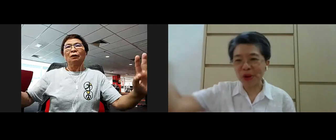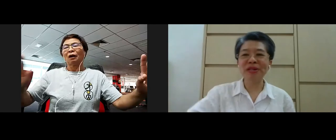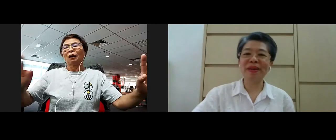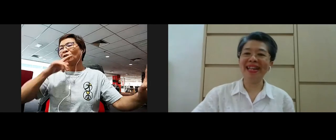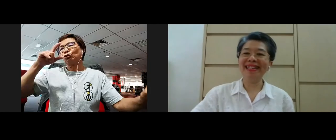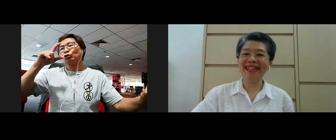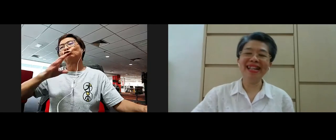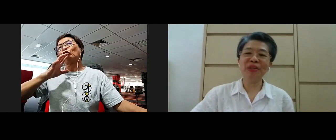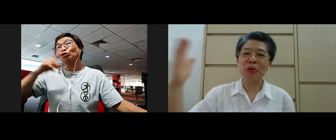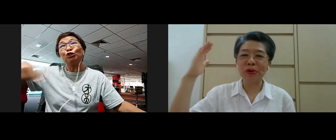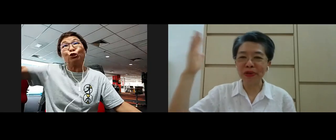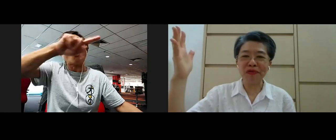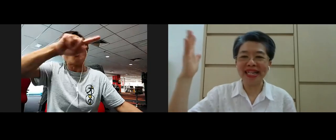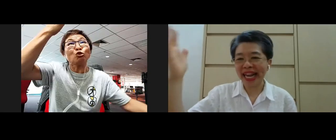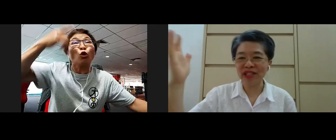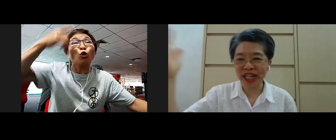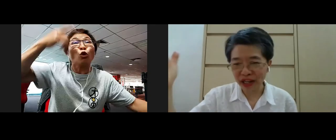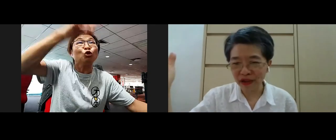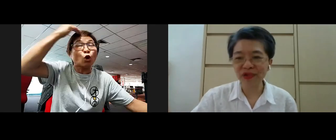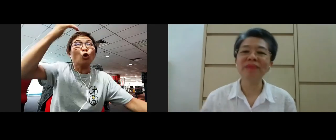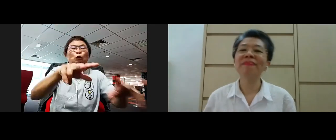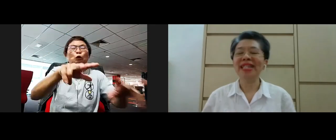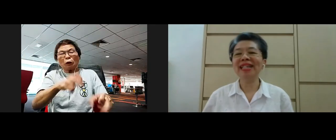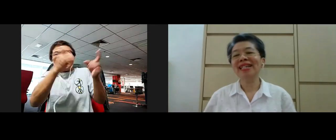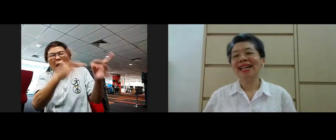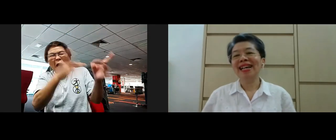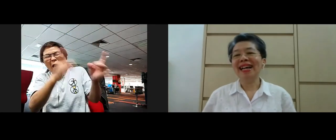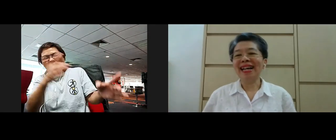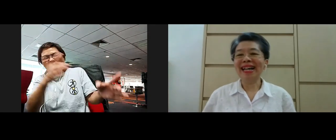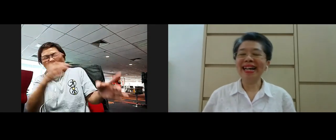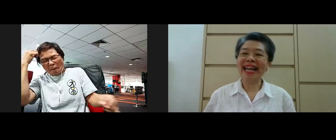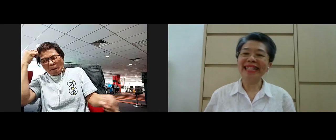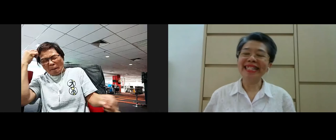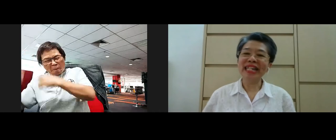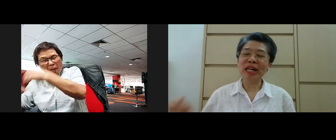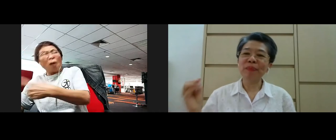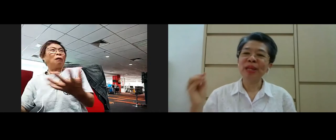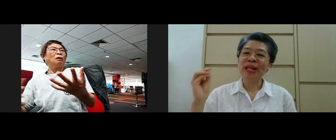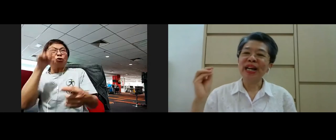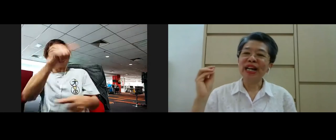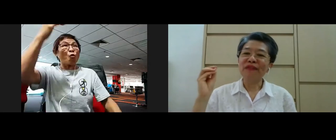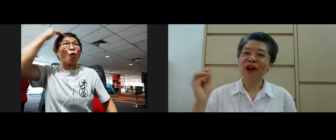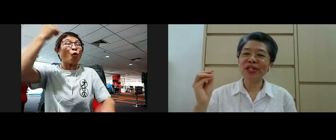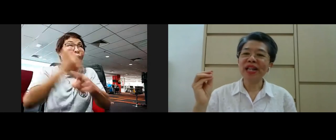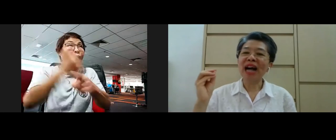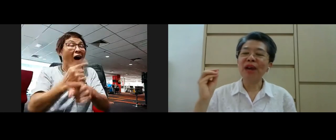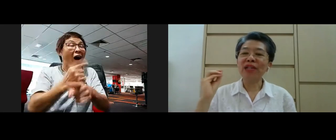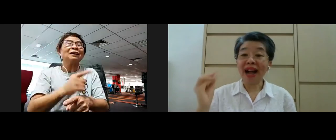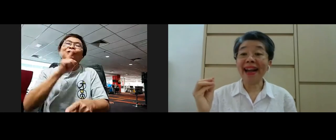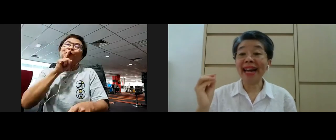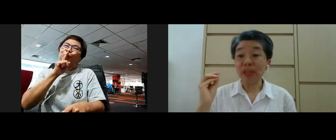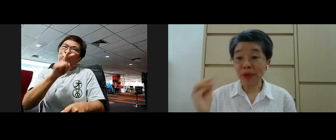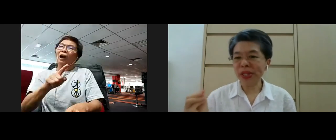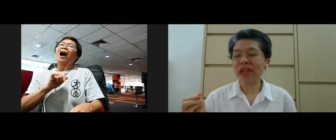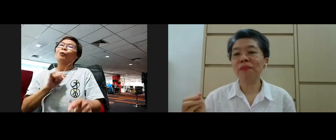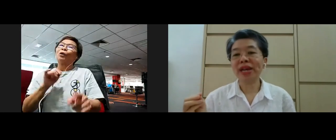it you know about it yeah your own greed hatred and delusion yeah and of course I would like